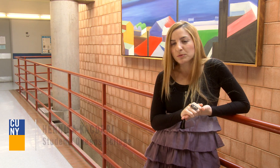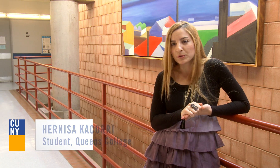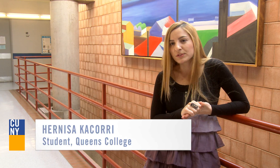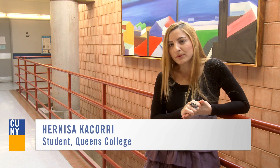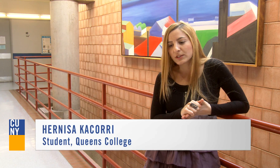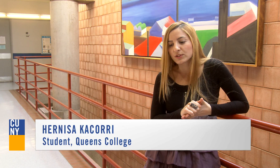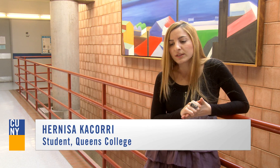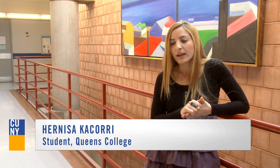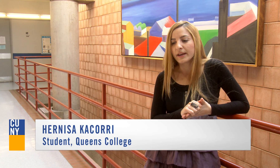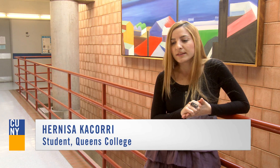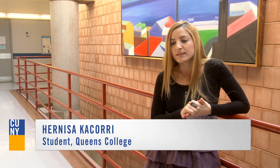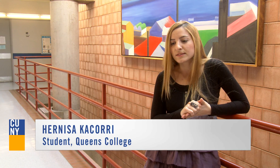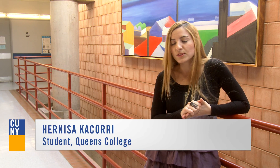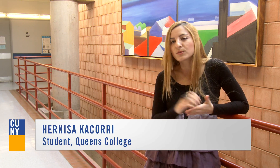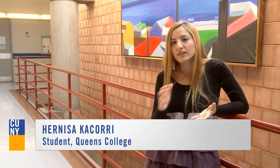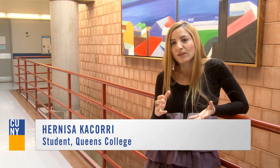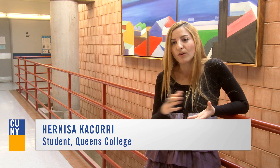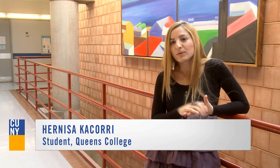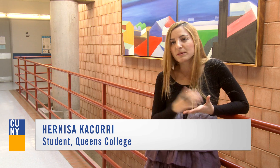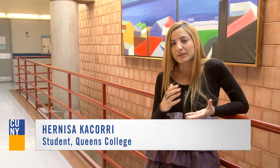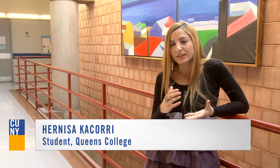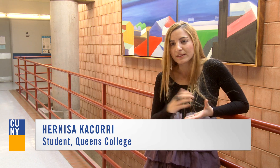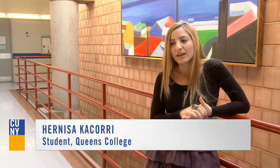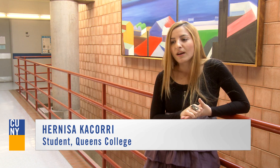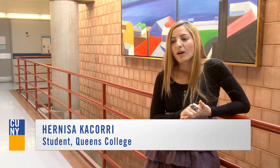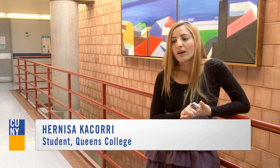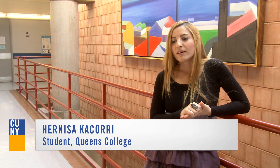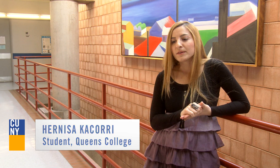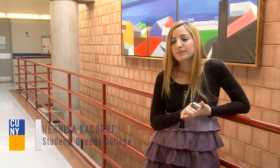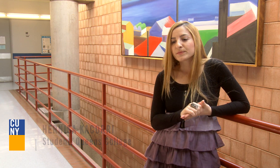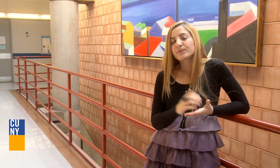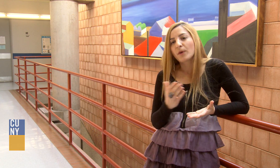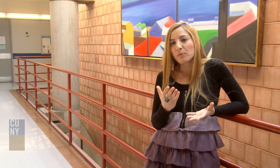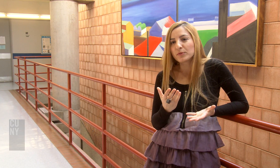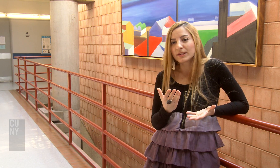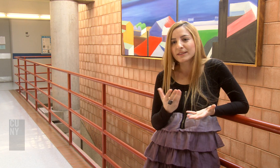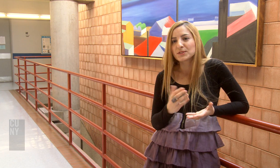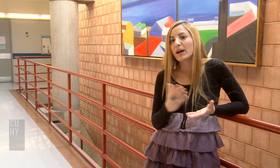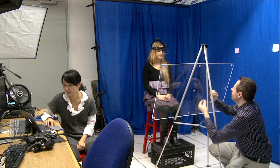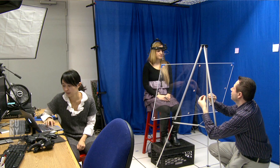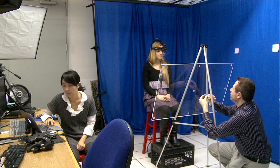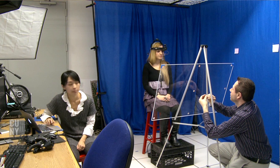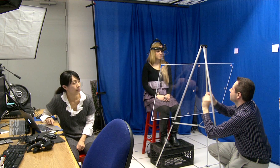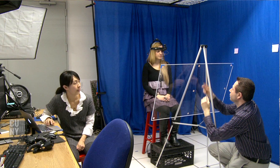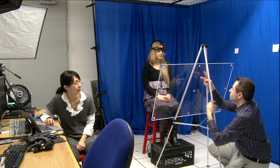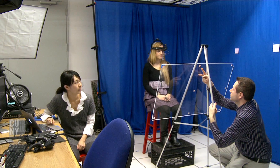-computer interaction and using all what I'm learning, hopefully, to help people. Number two.